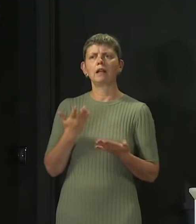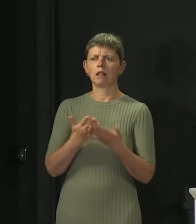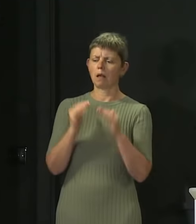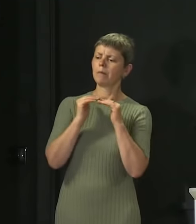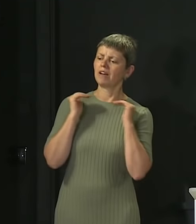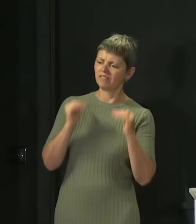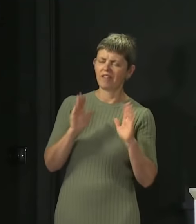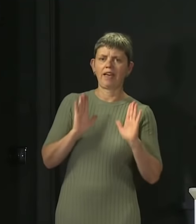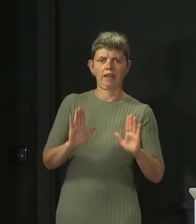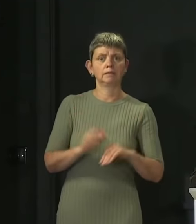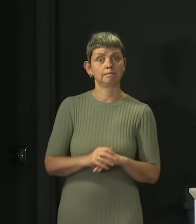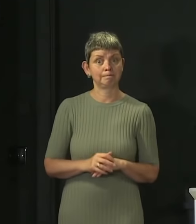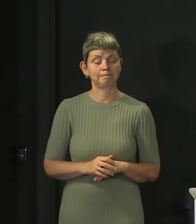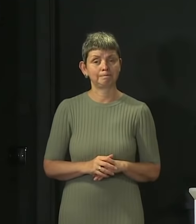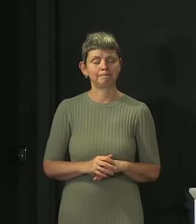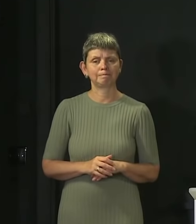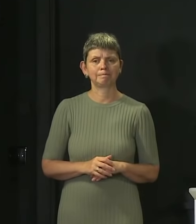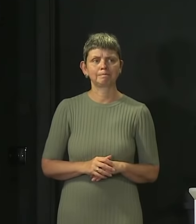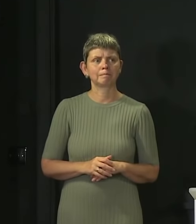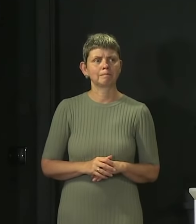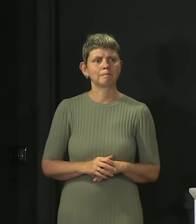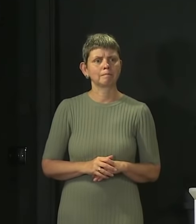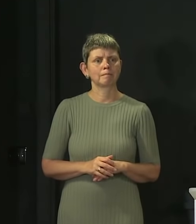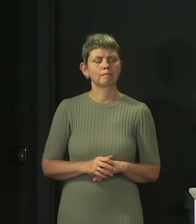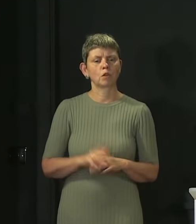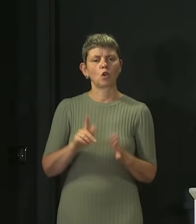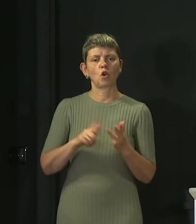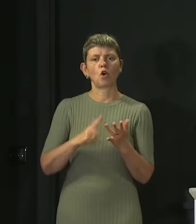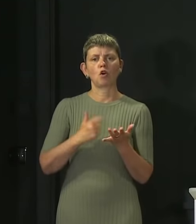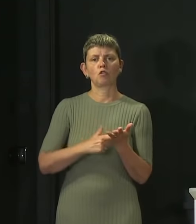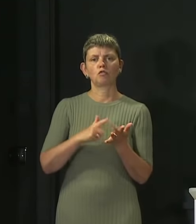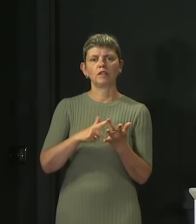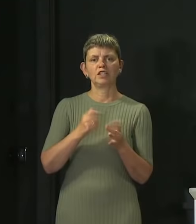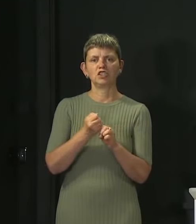focused on. Fraser Nicol from Original 106.